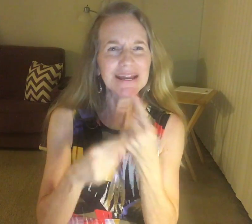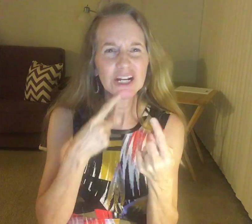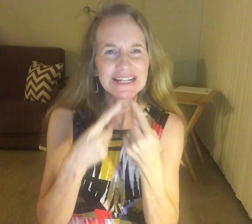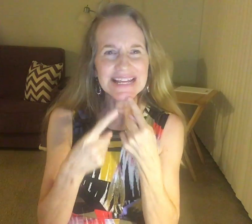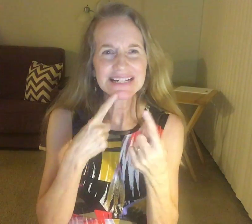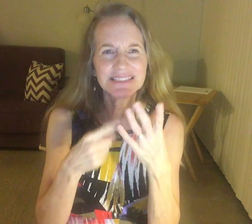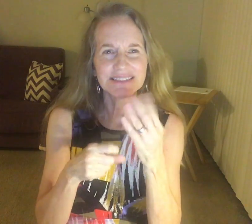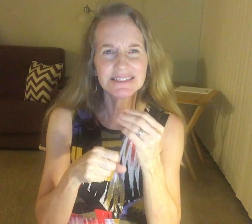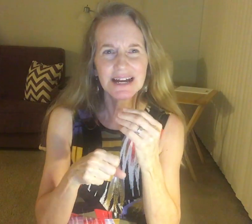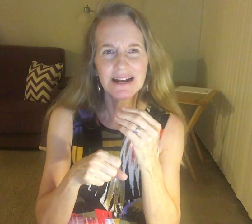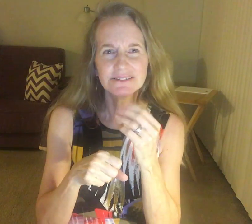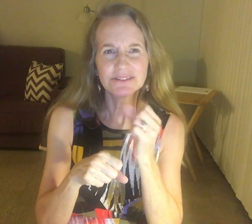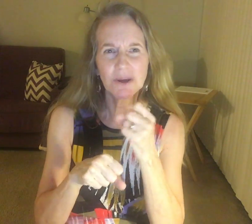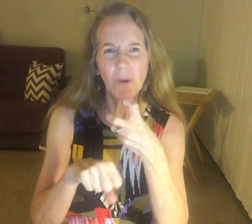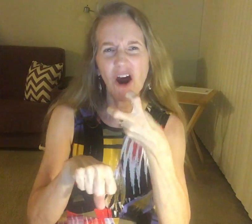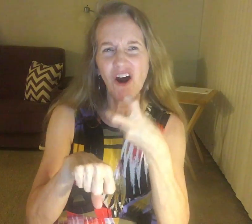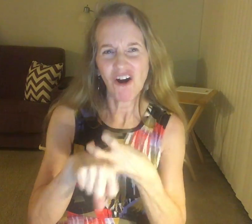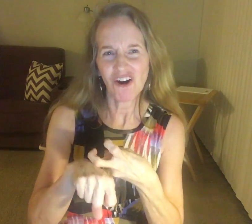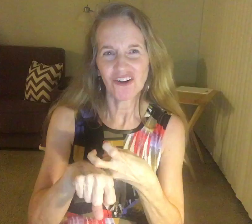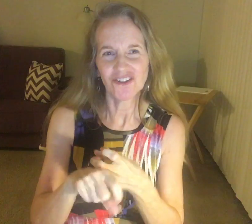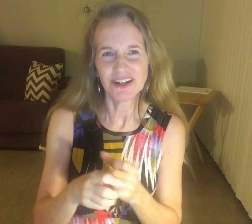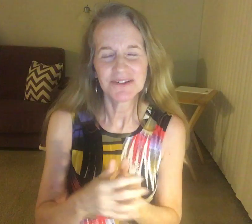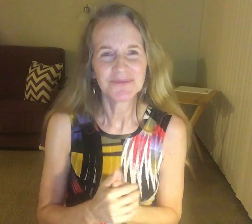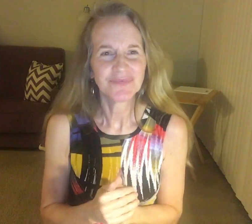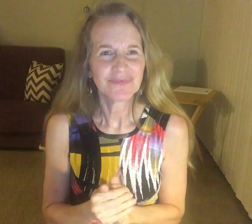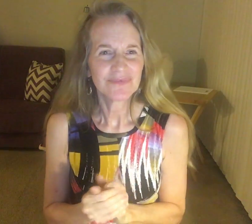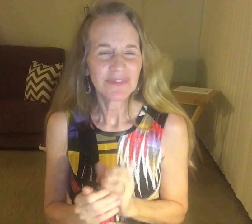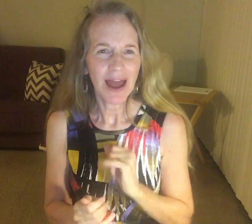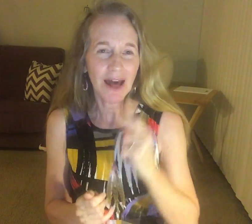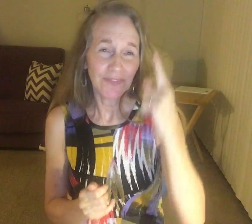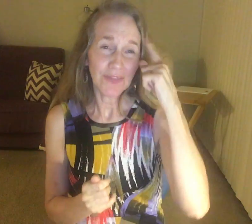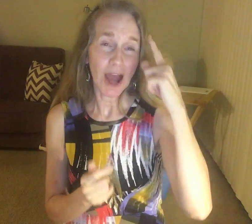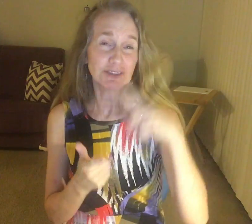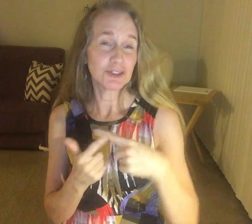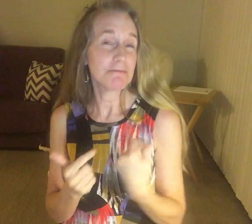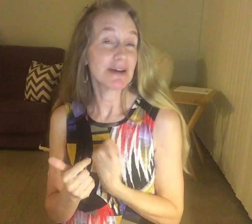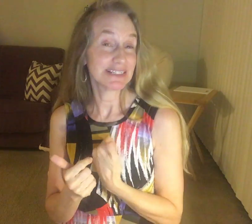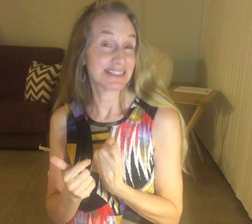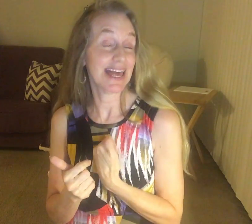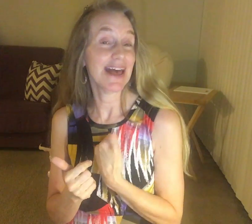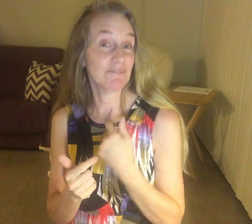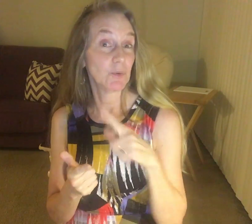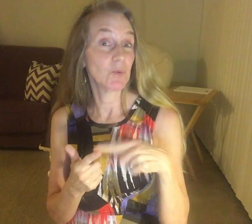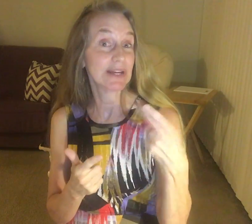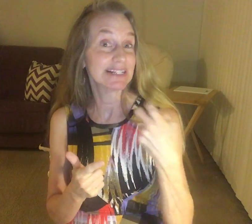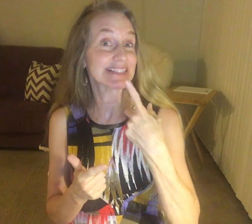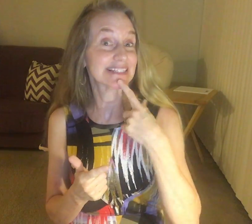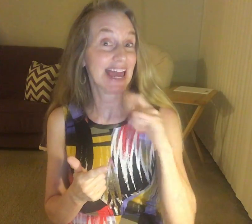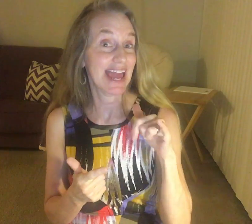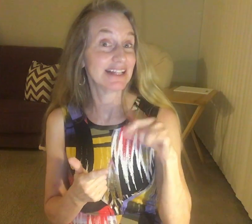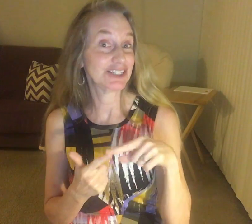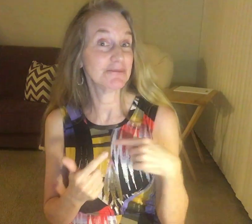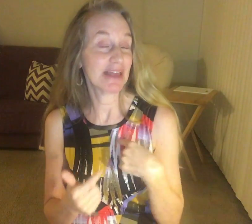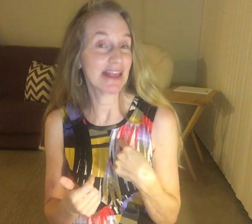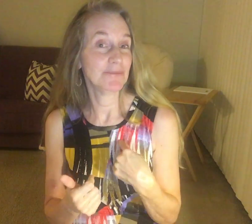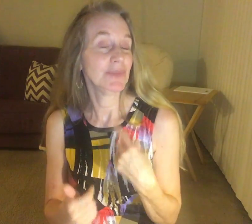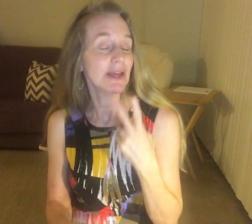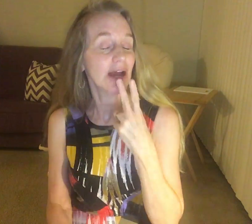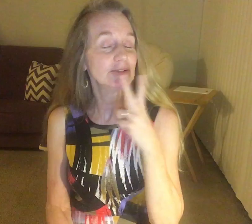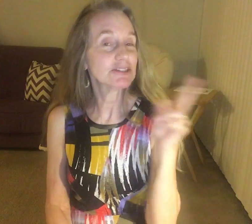beating it, and so hard. And I thought to myself, really sad to me, I was